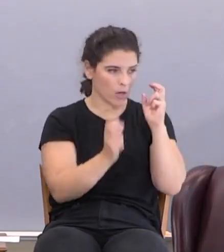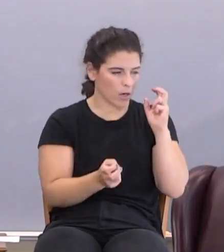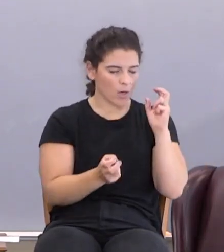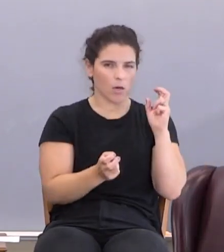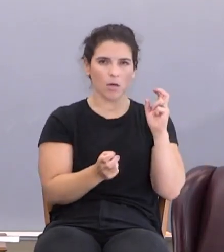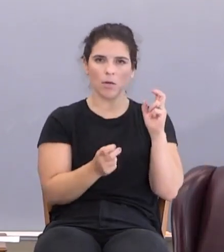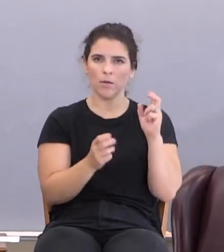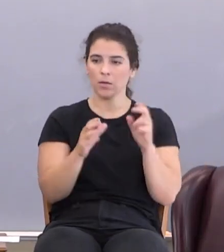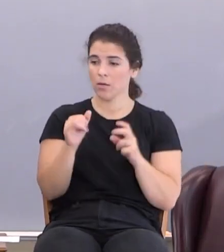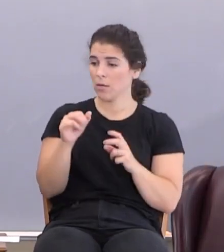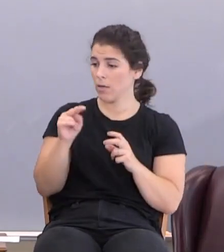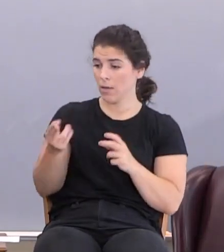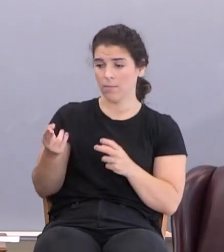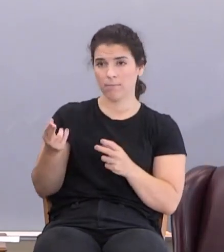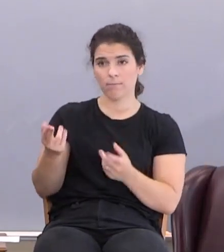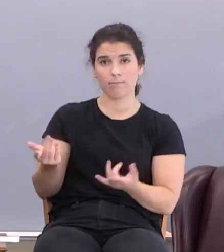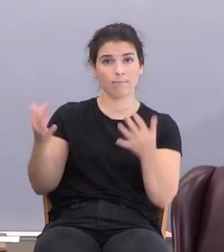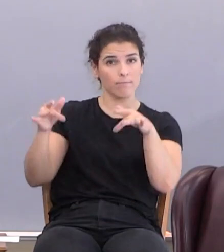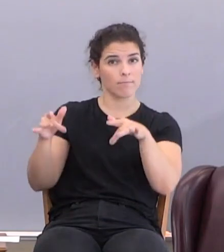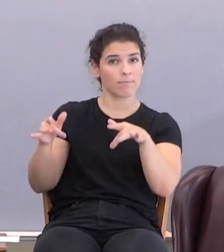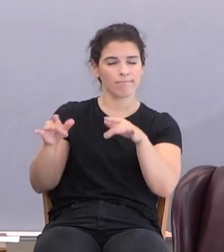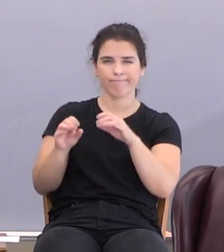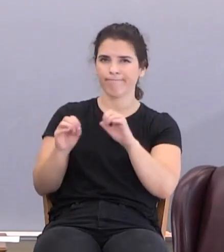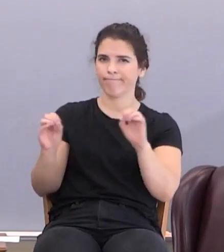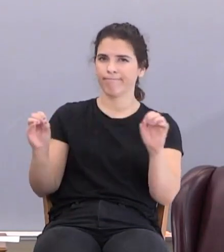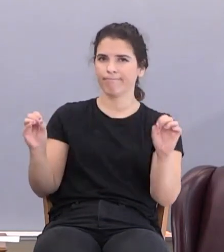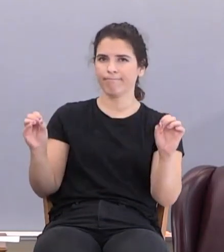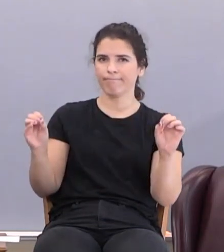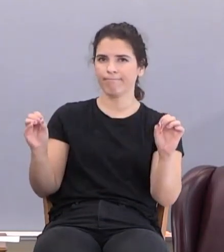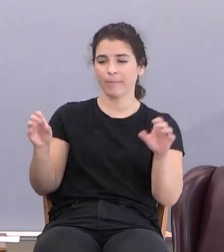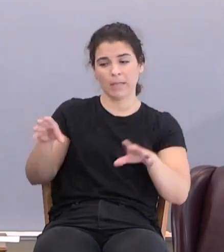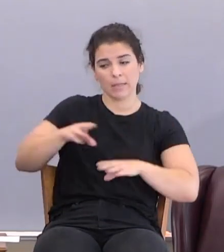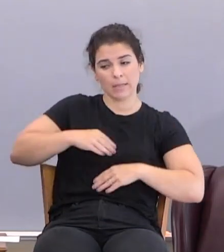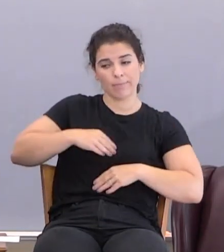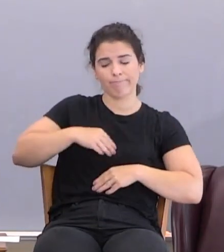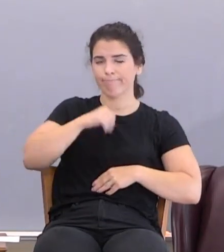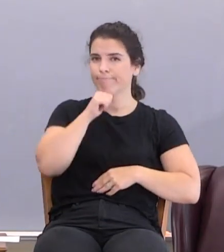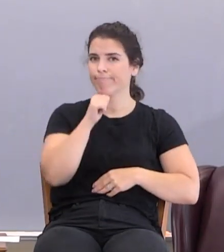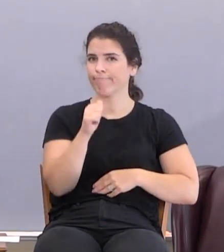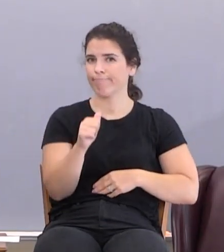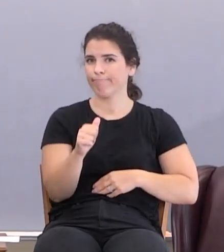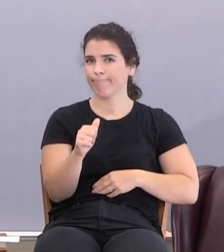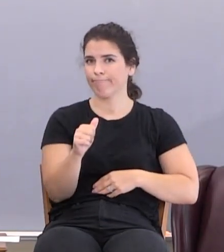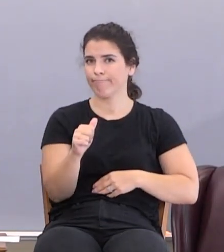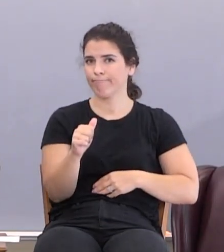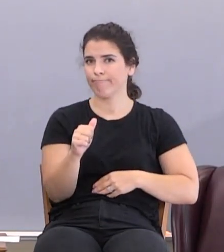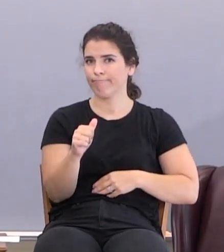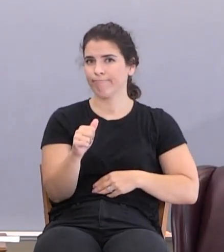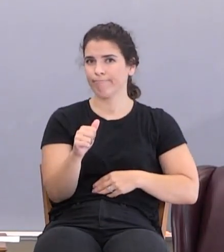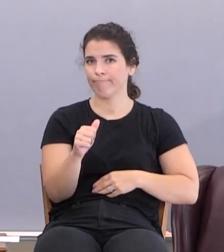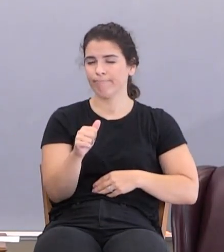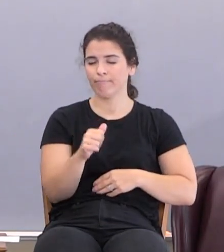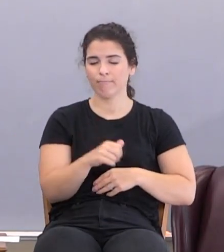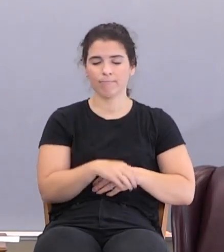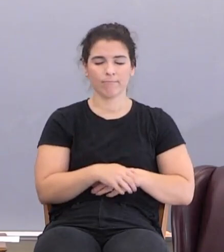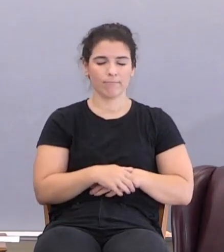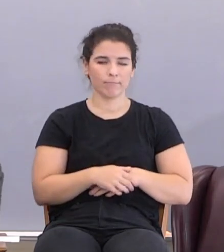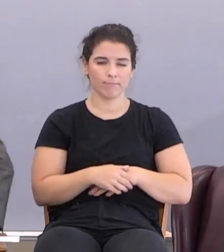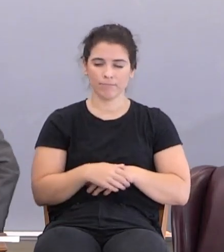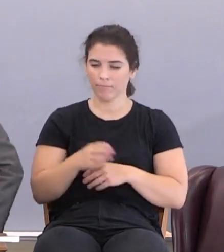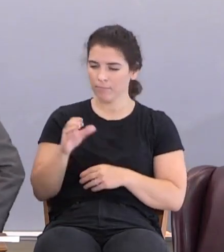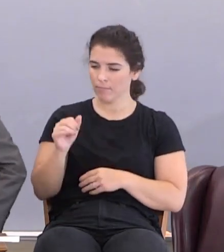But he didn't accept Cain. He accepted Abel. And there stands Cain,